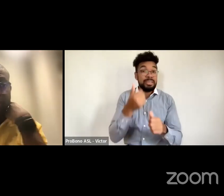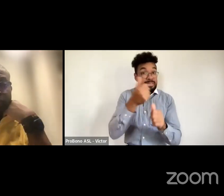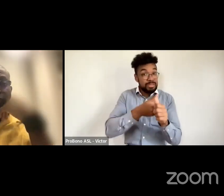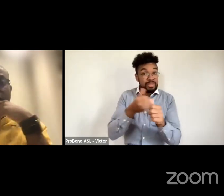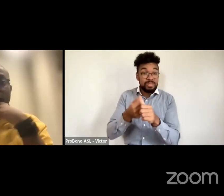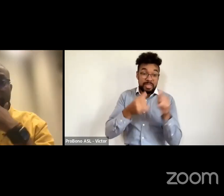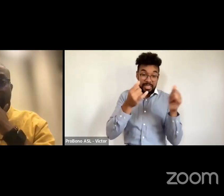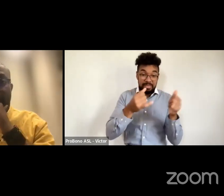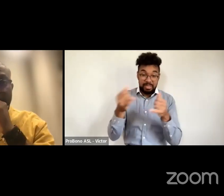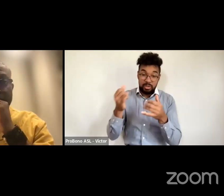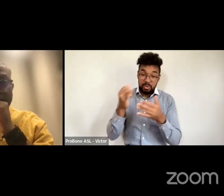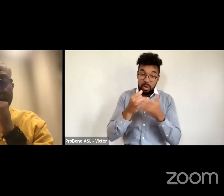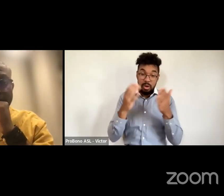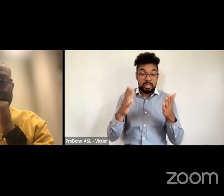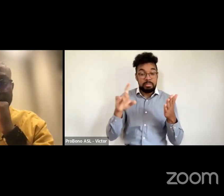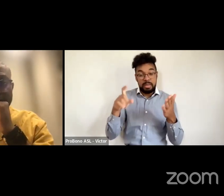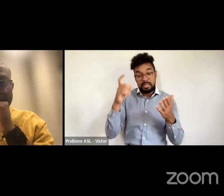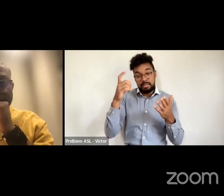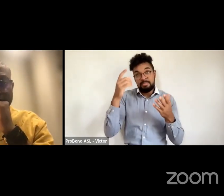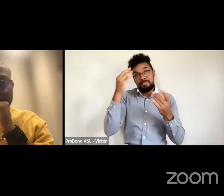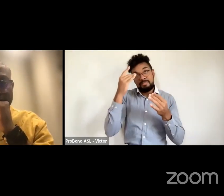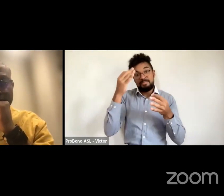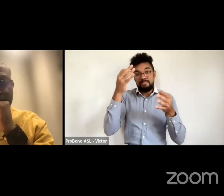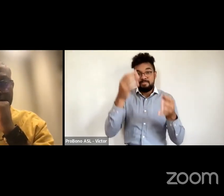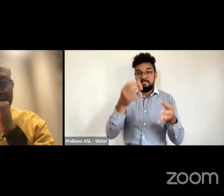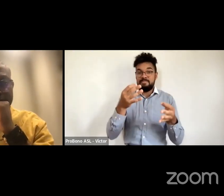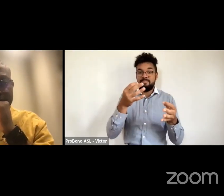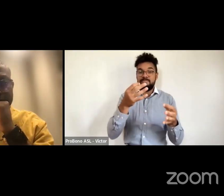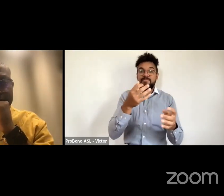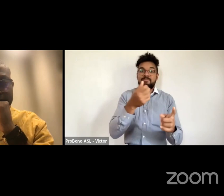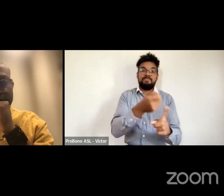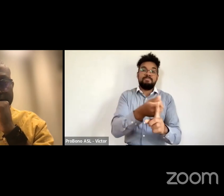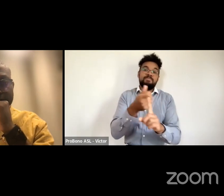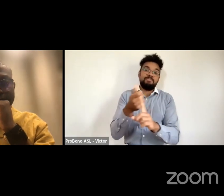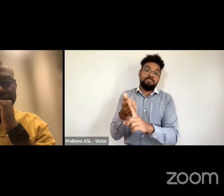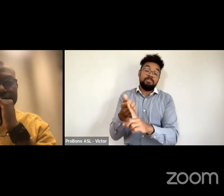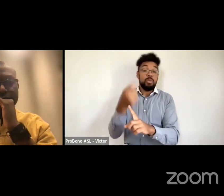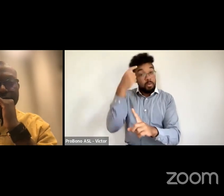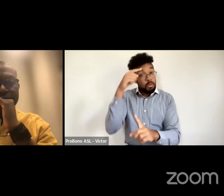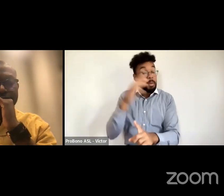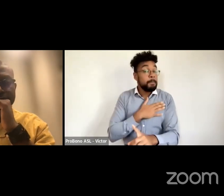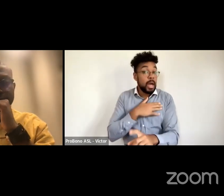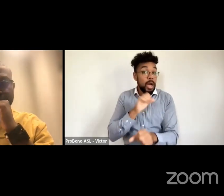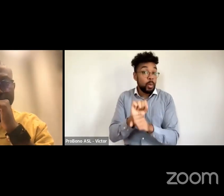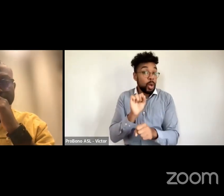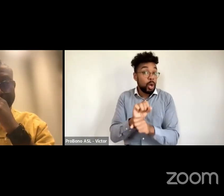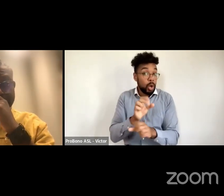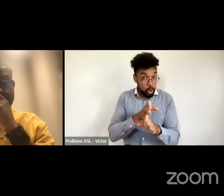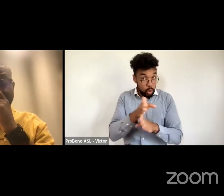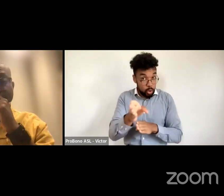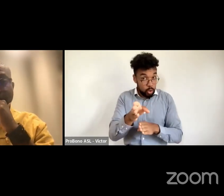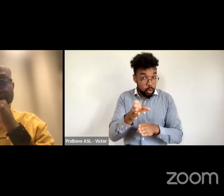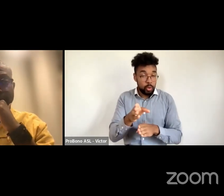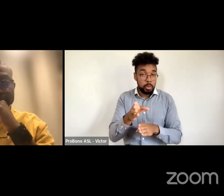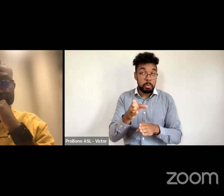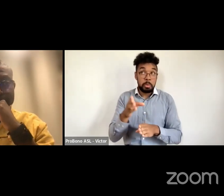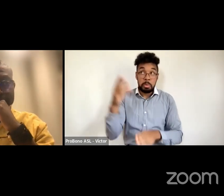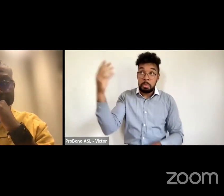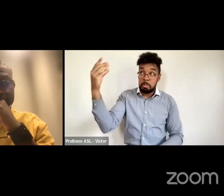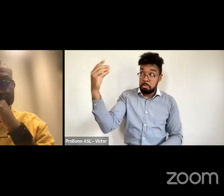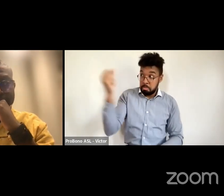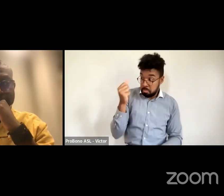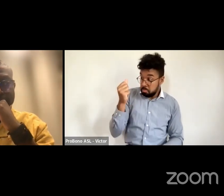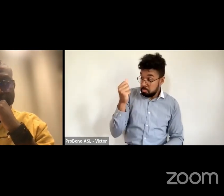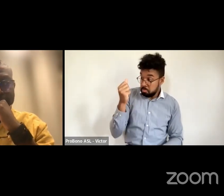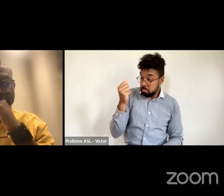that particular decision for themselves but in my own work um whenever i want to get funding or whenever